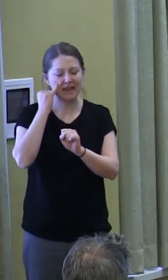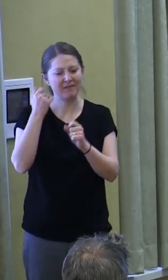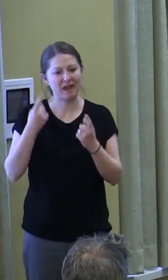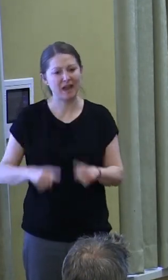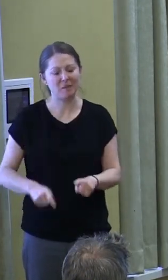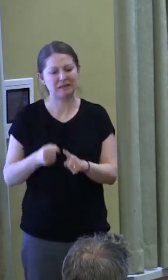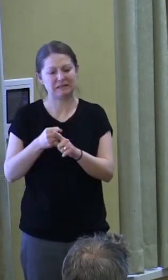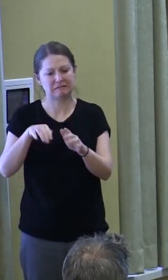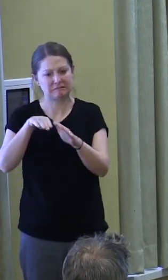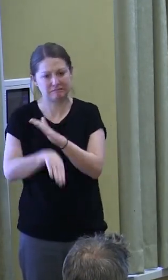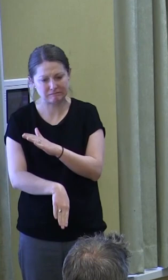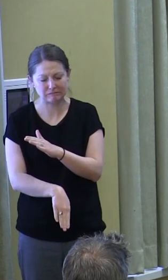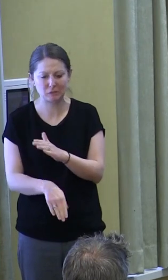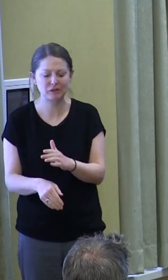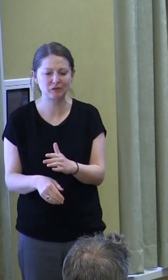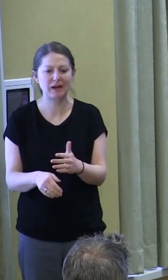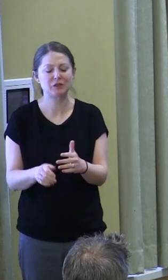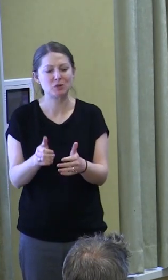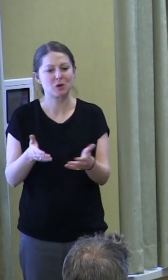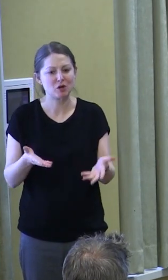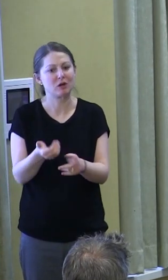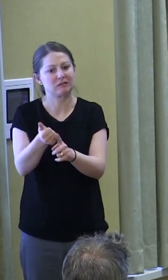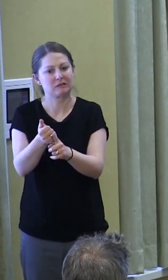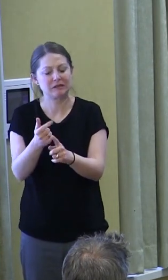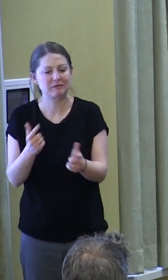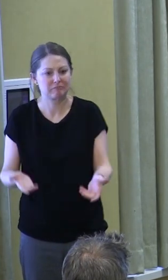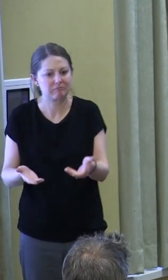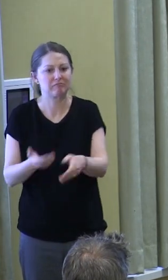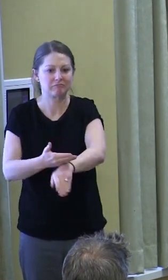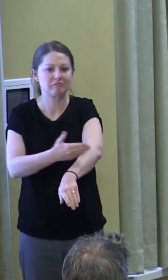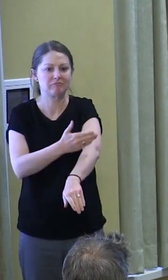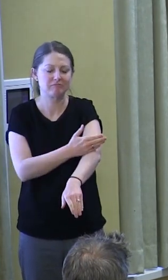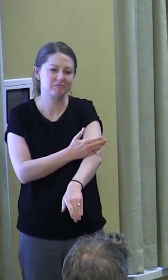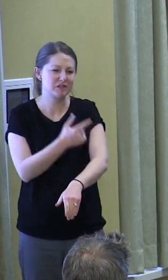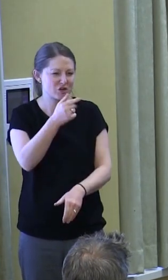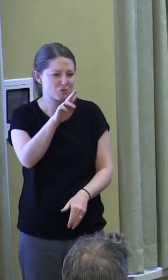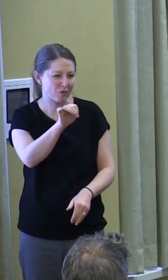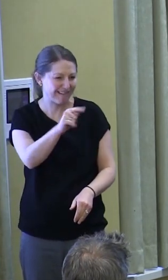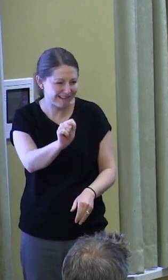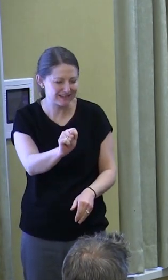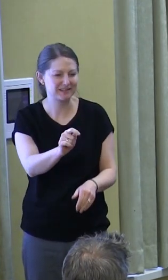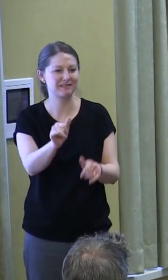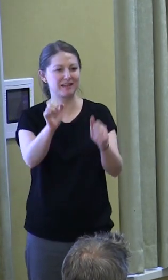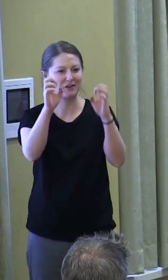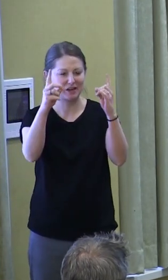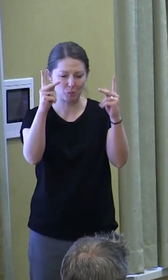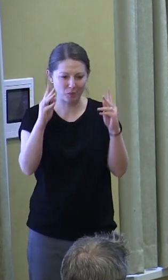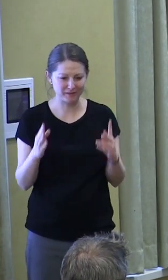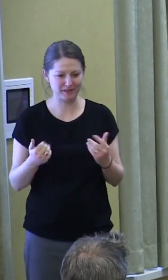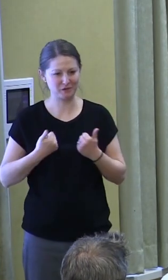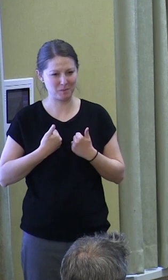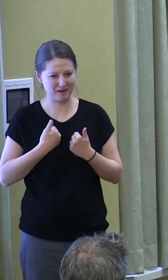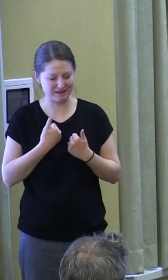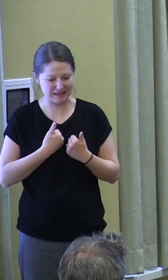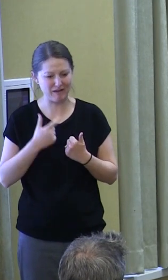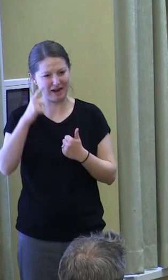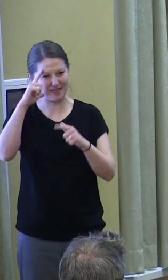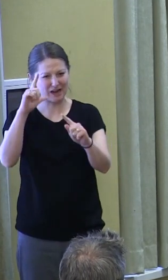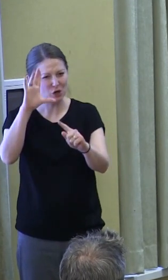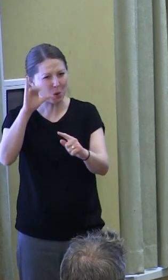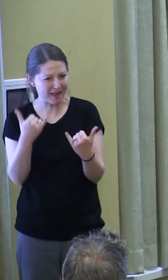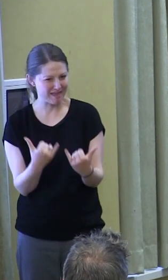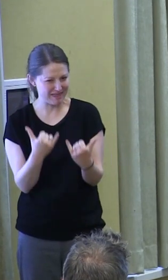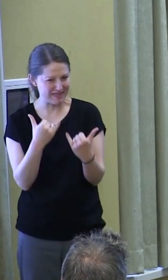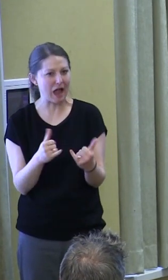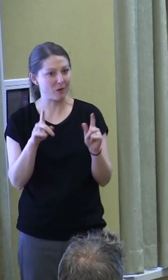bootstraps. That's combined with the teaching of grit, and this is the education professor in me here. You may not know that we actually now